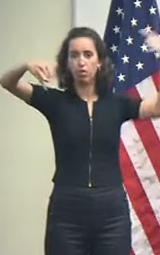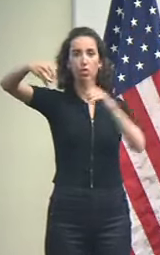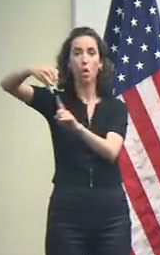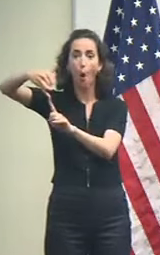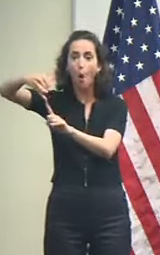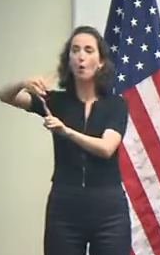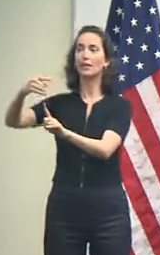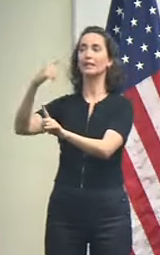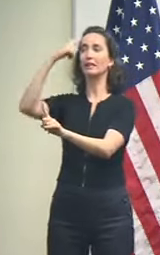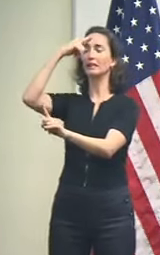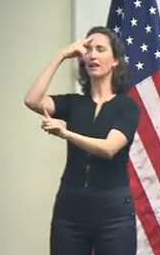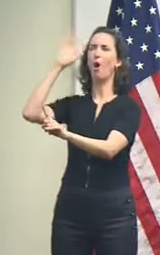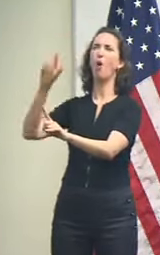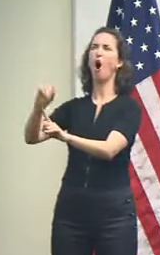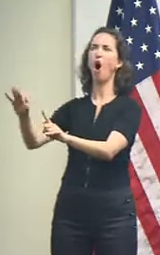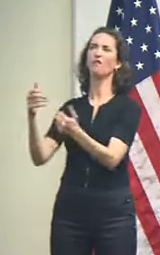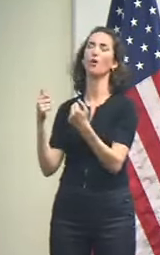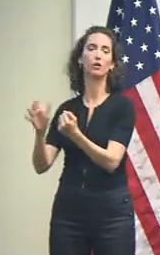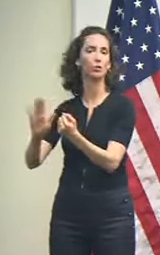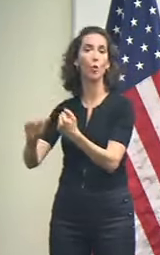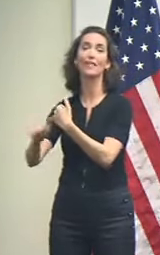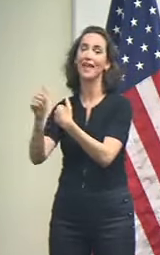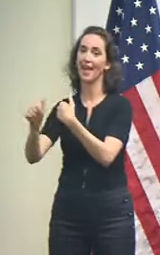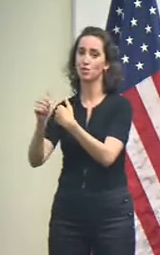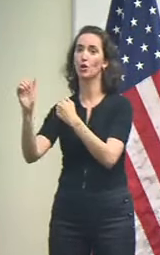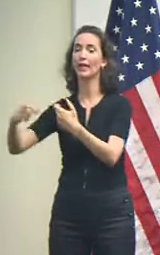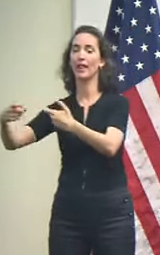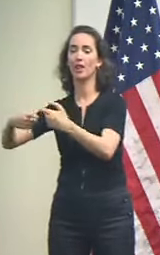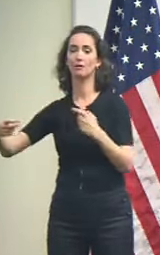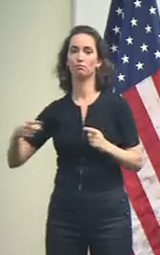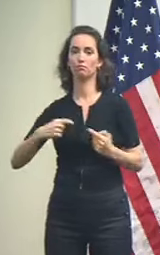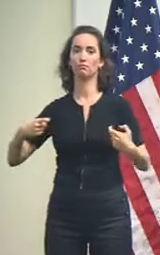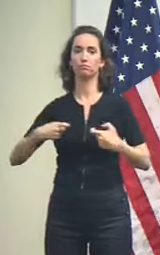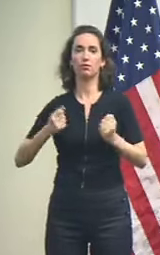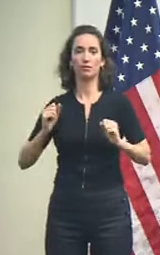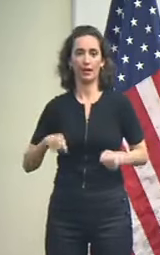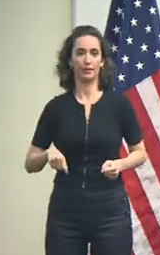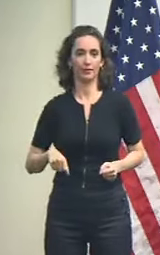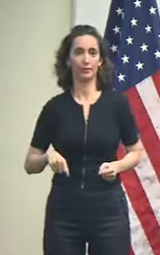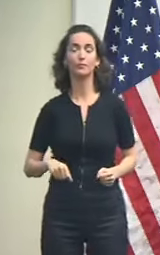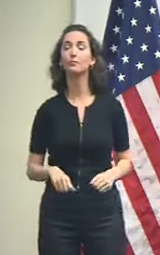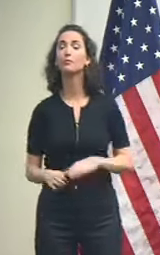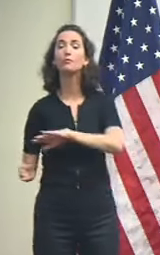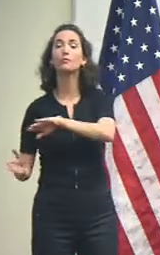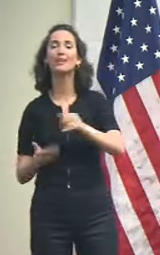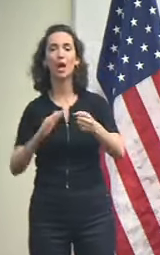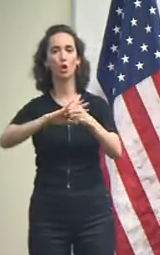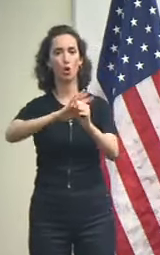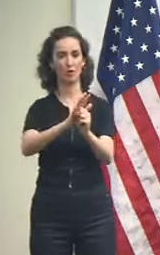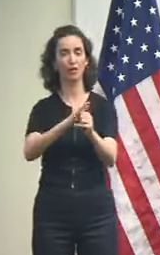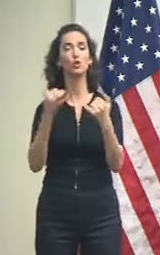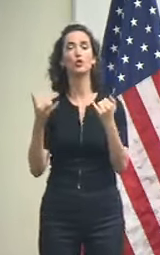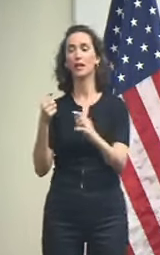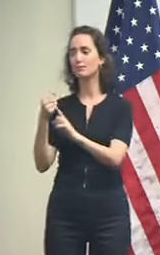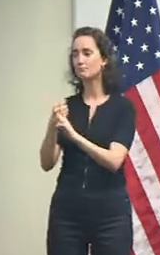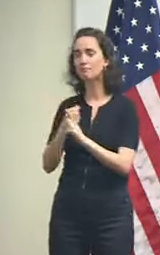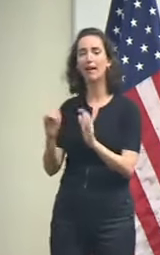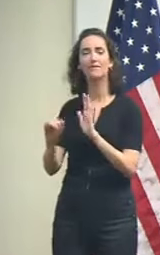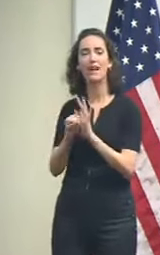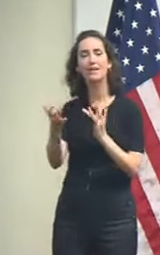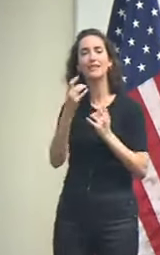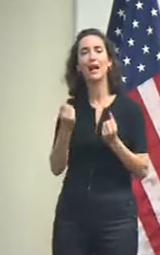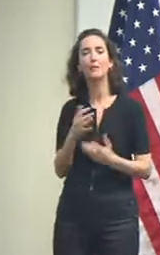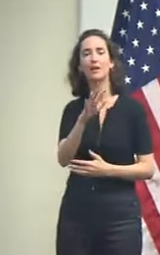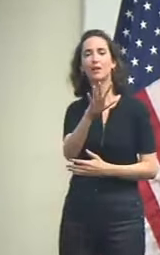Finally, today, before we take questions, a COVID update. Today we're reporting 503 cases on